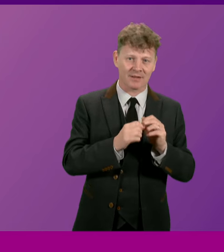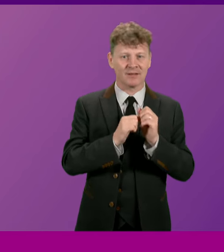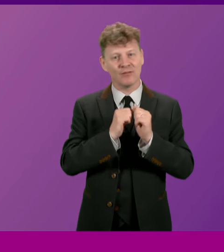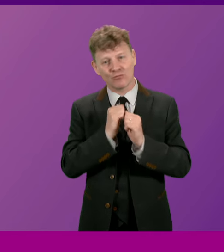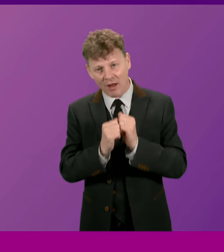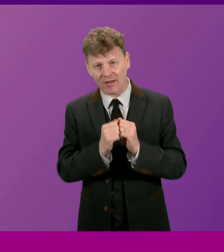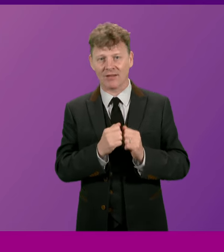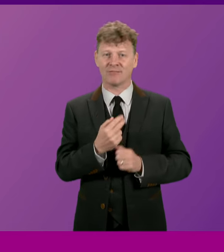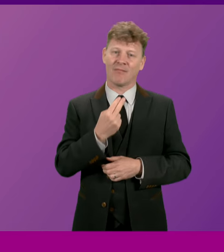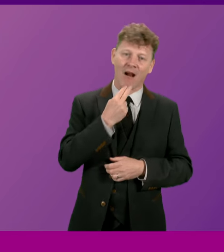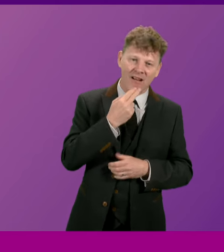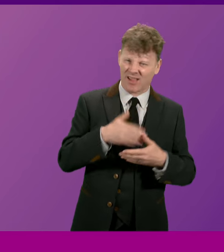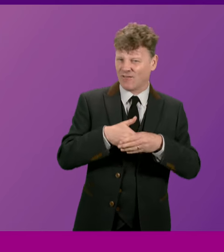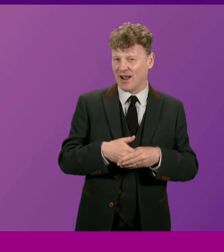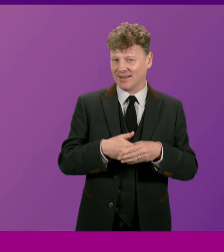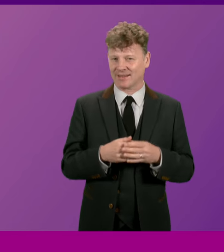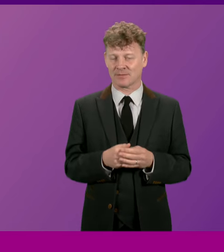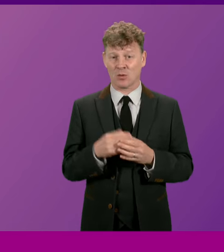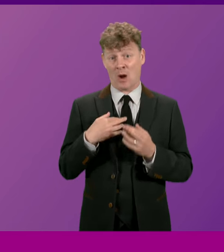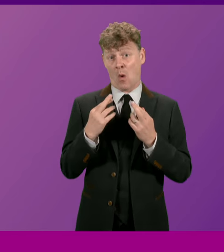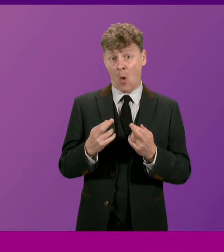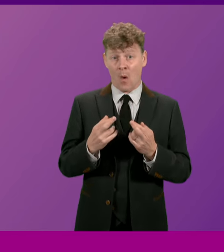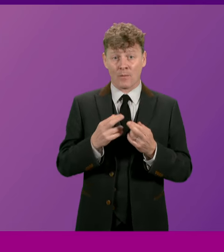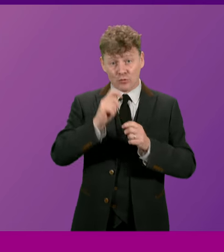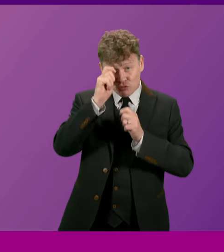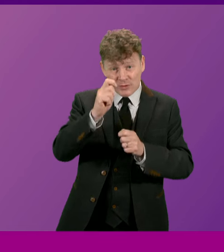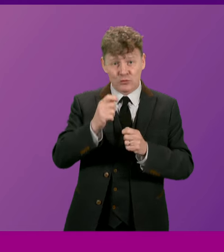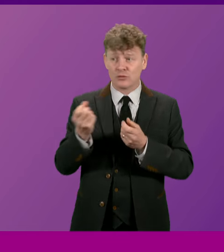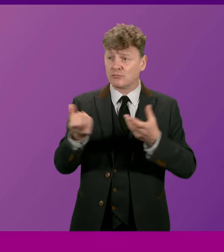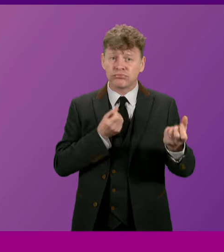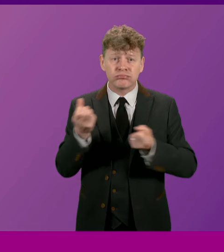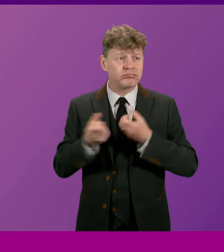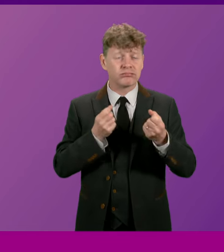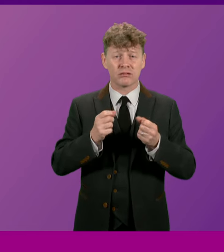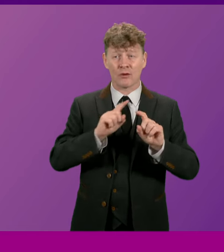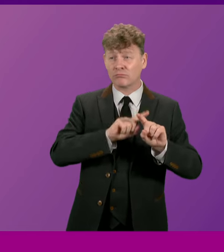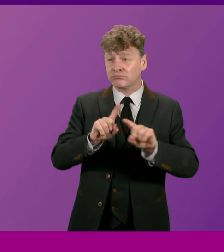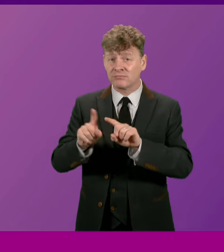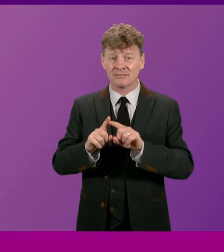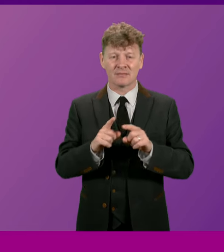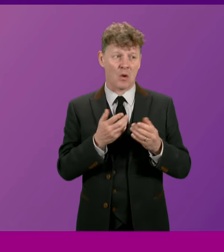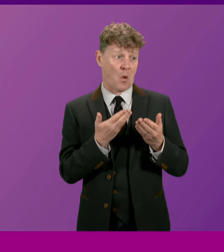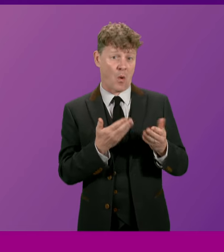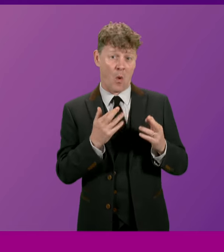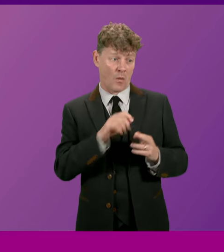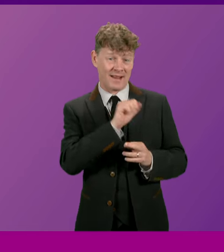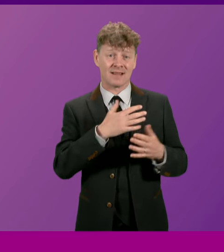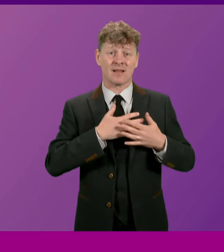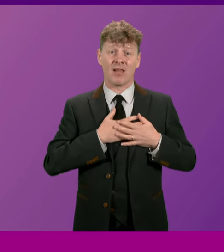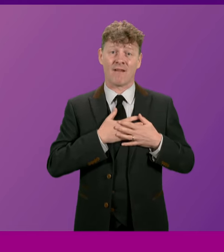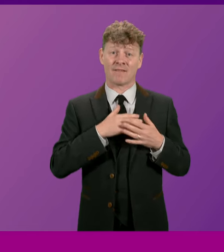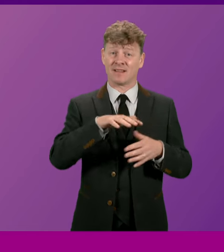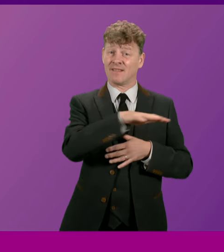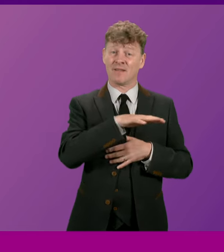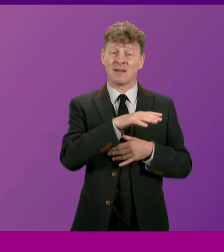uncle and friend to many. And we hope that the countless tributes from far and wide provide some measure of comfort to Alex's loved ones. Our